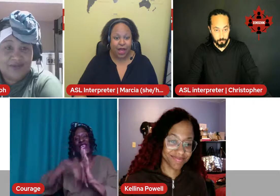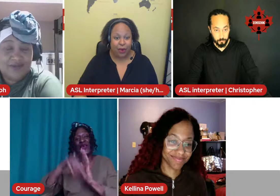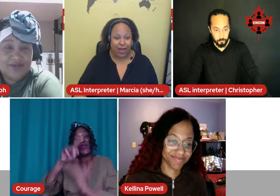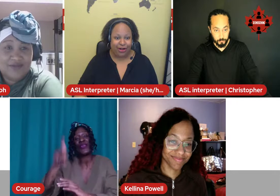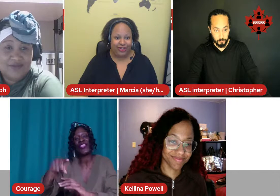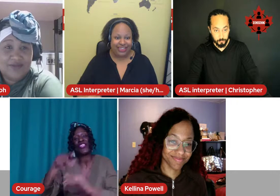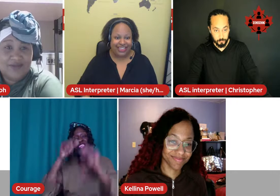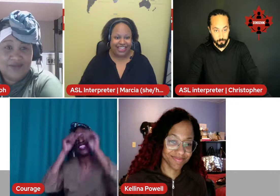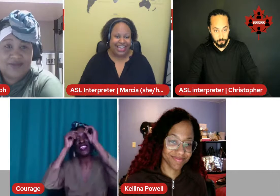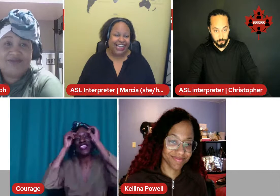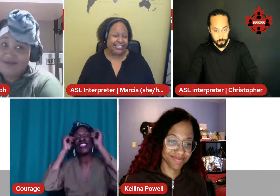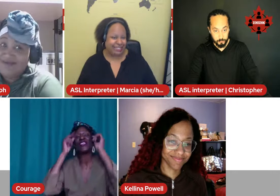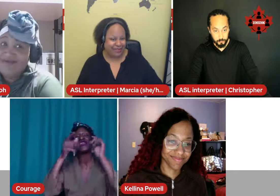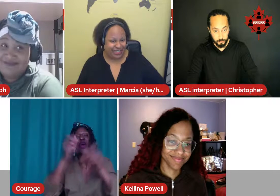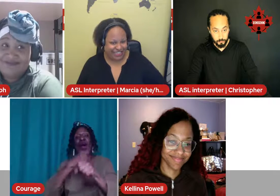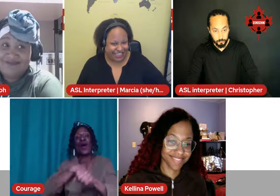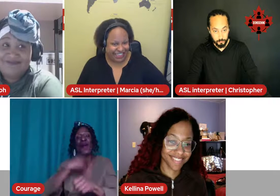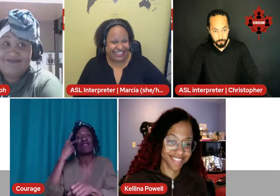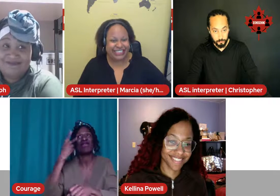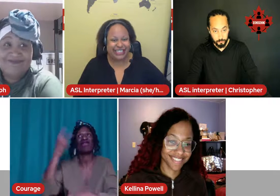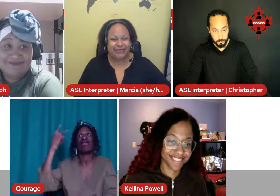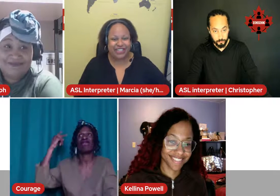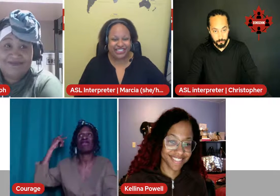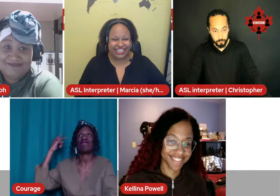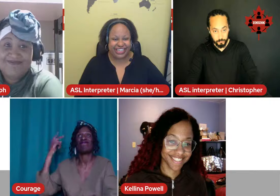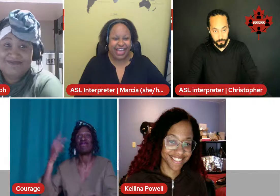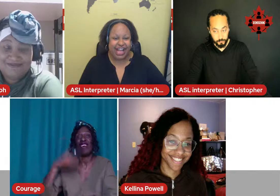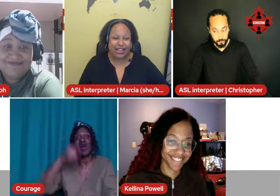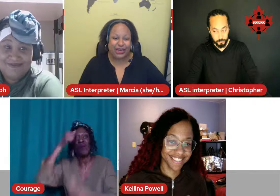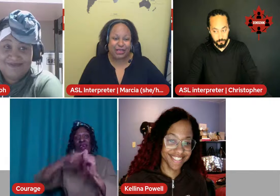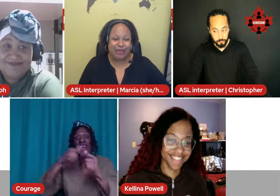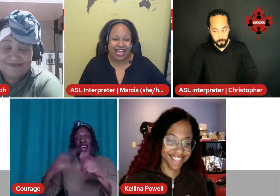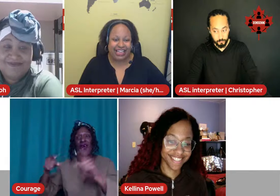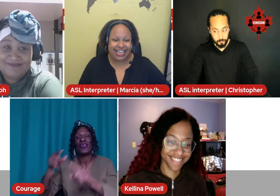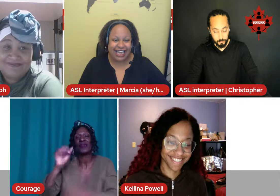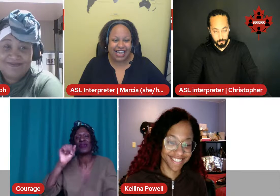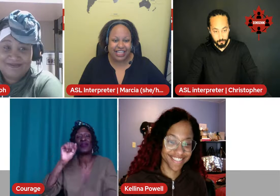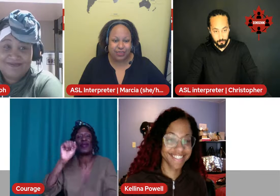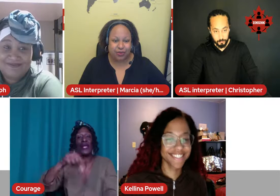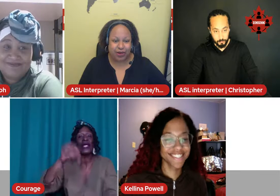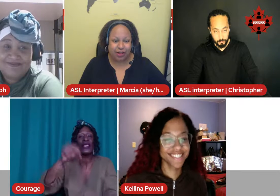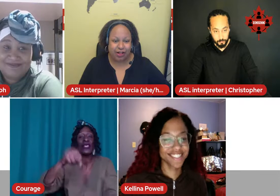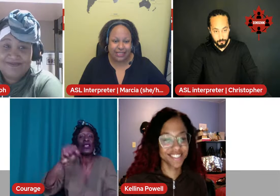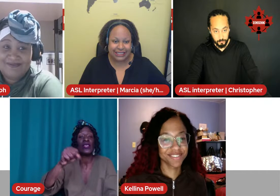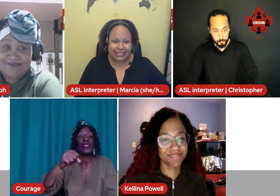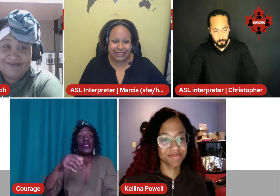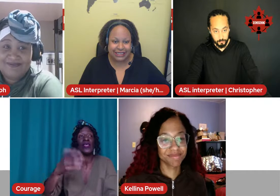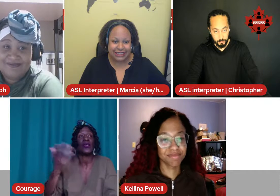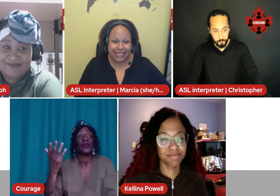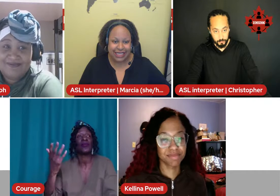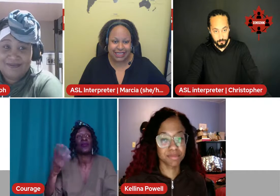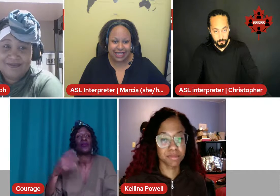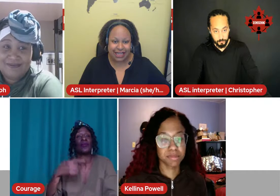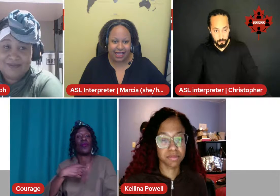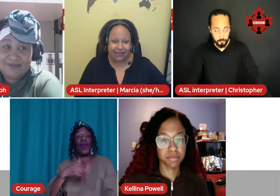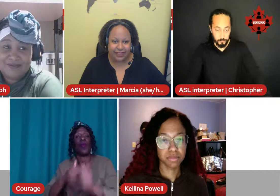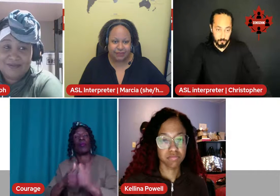Well, it's a deep question. This is a deep question. Looking back, I do recall incidents that I've